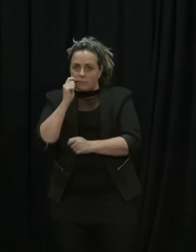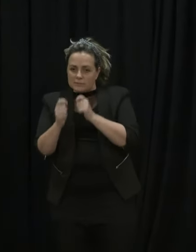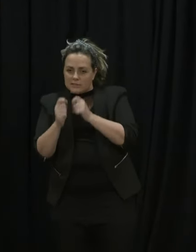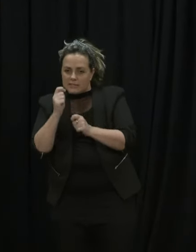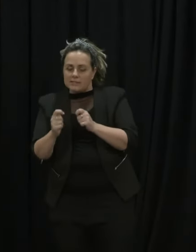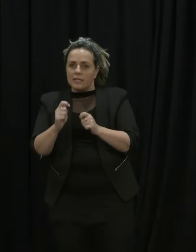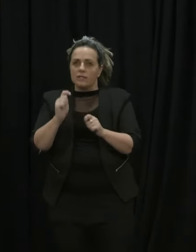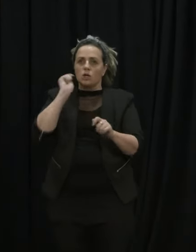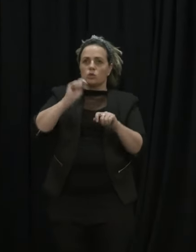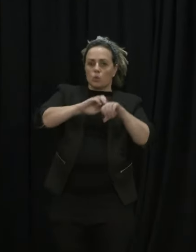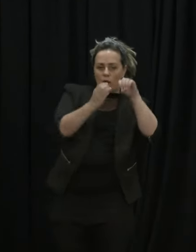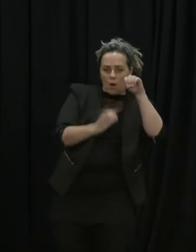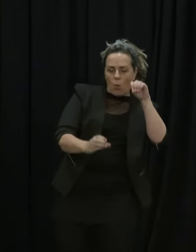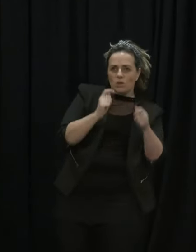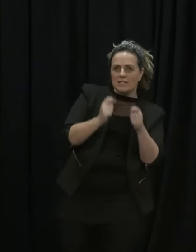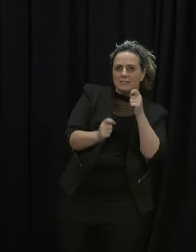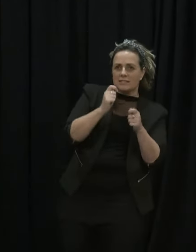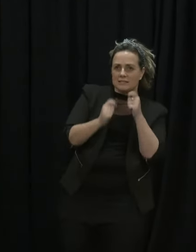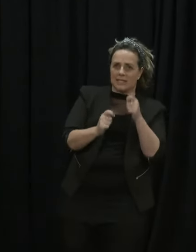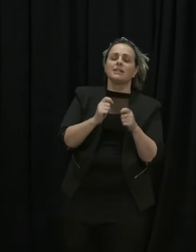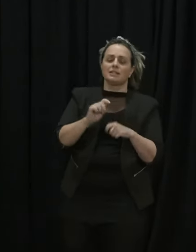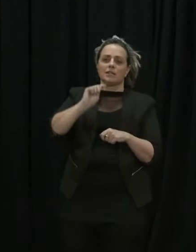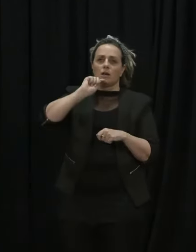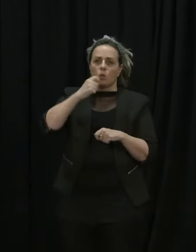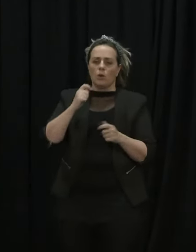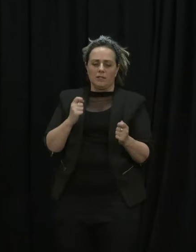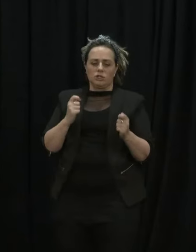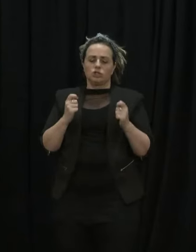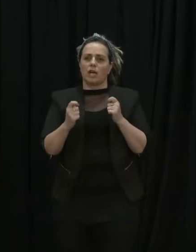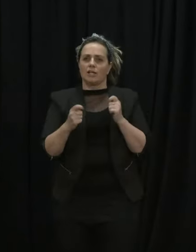more frequently as part of the...